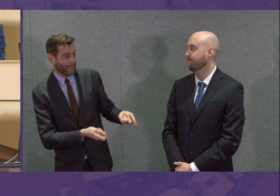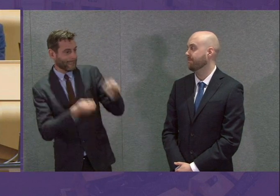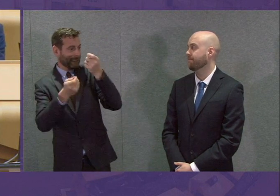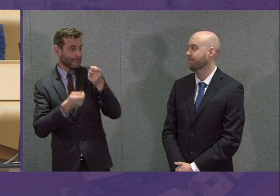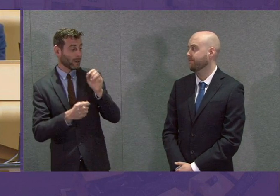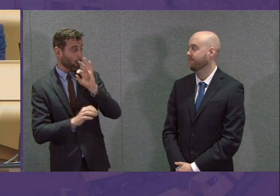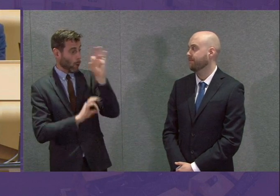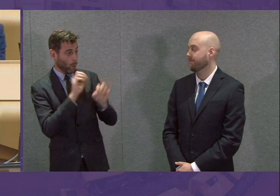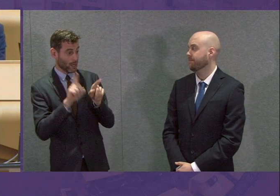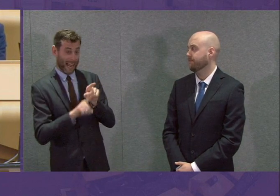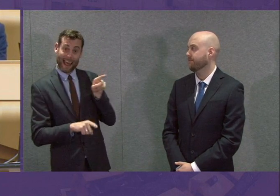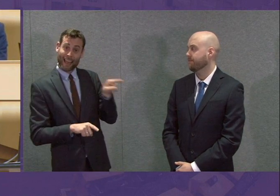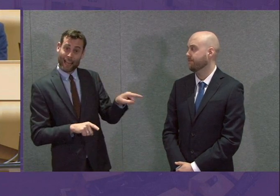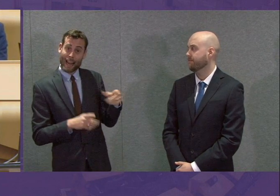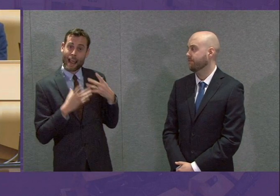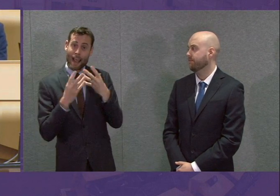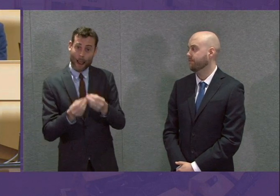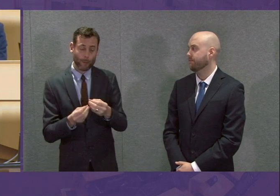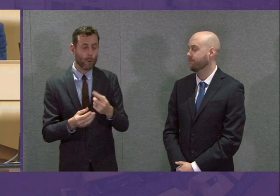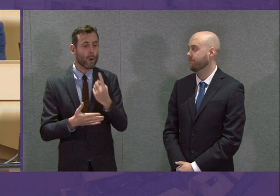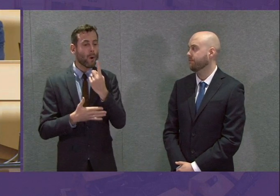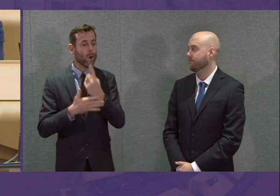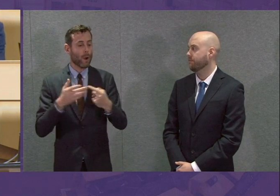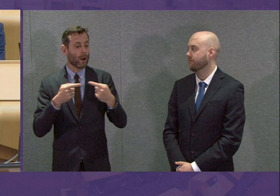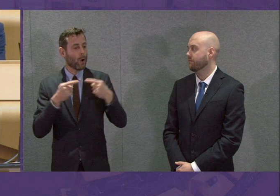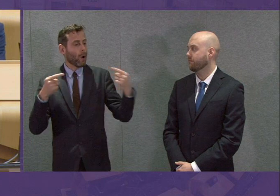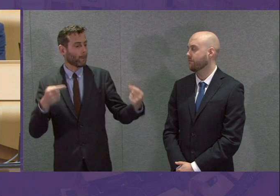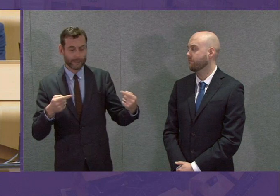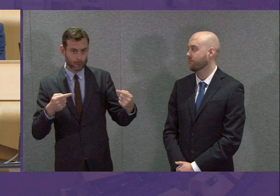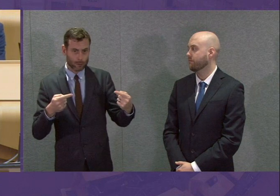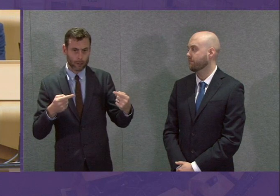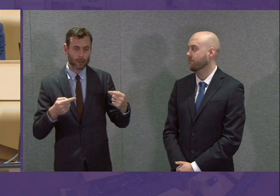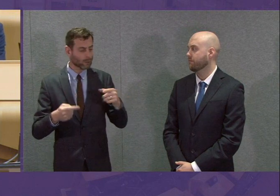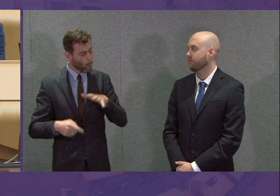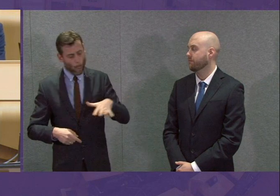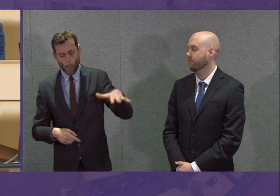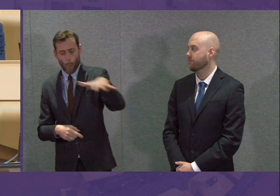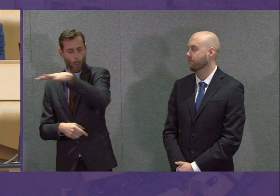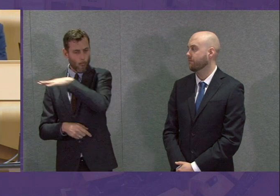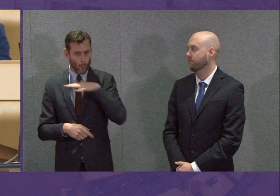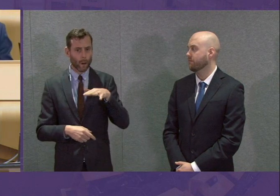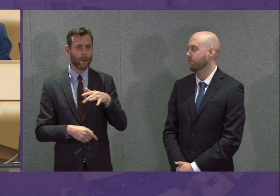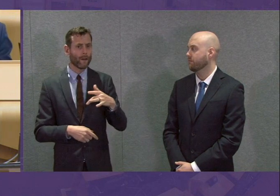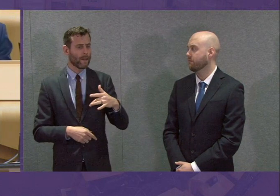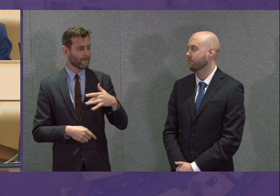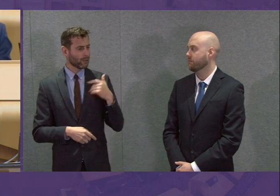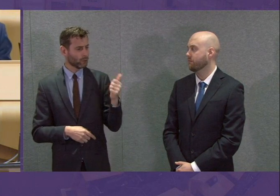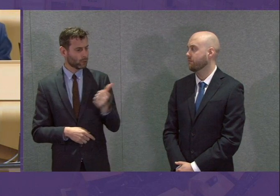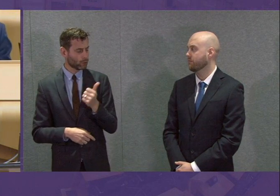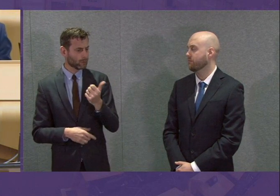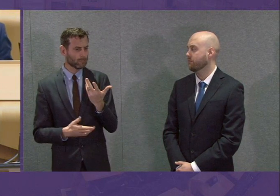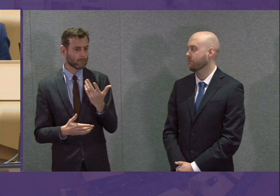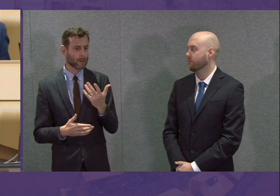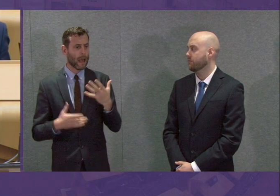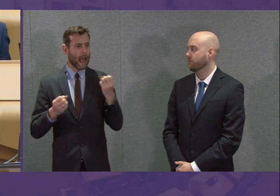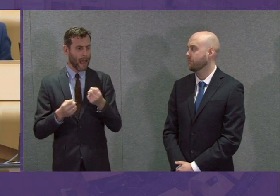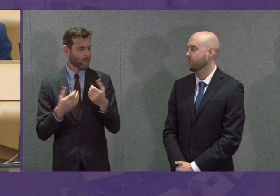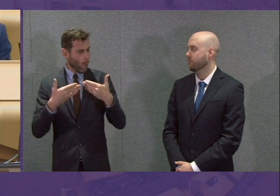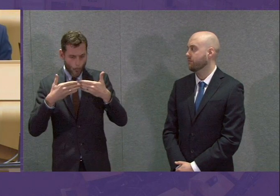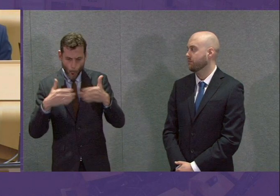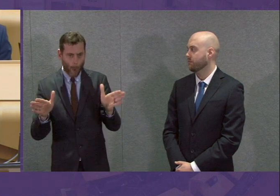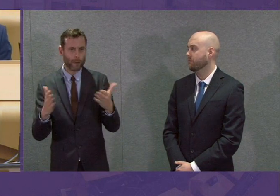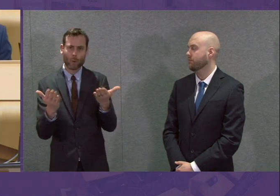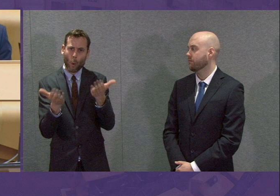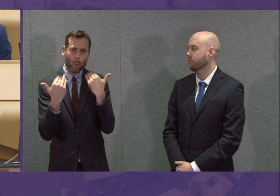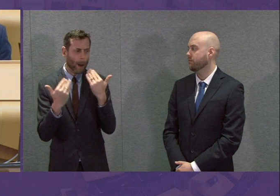not just opposition spokespeople, but members across the chamber should feel that there are open doors in the government. If you've got ideas, suggestions